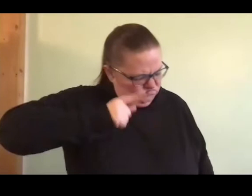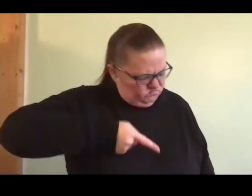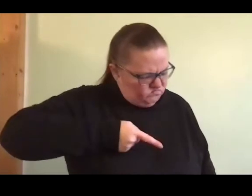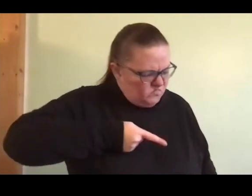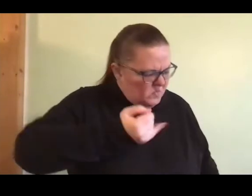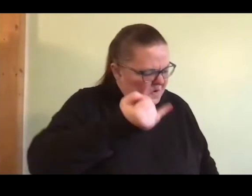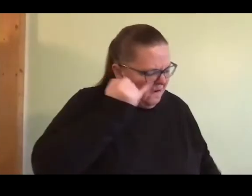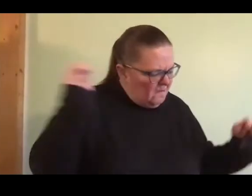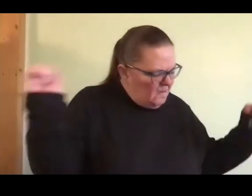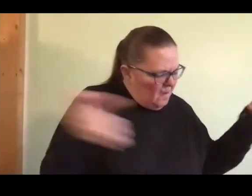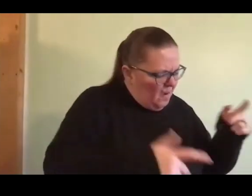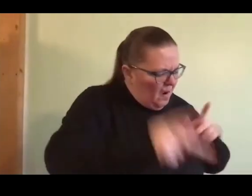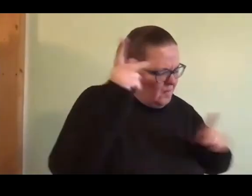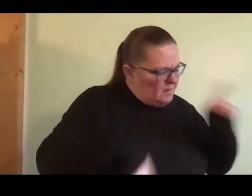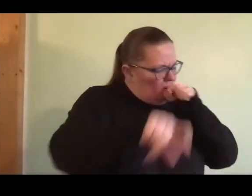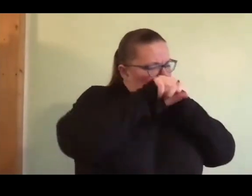If Everybody Did That?